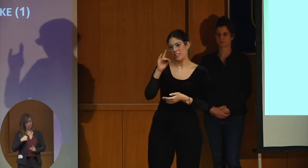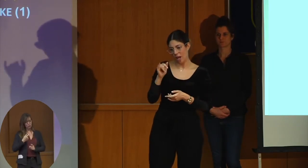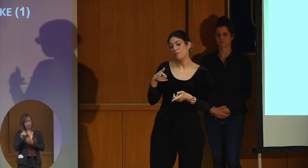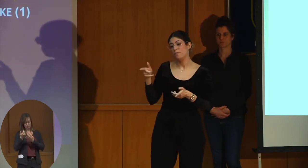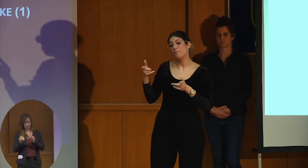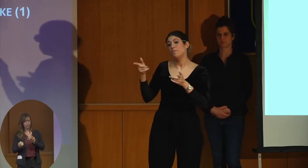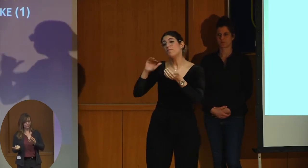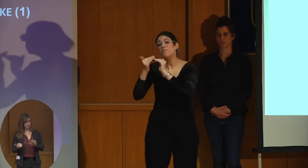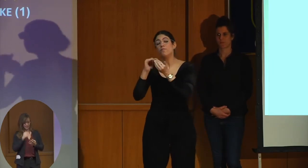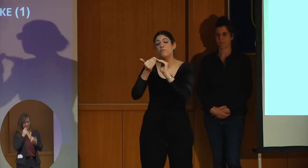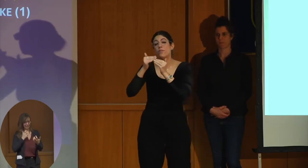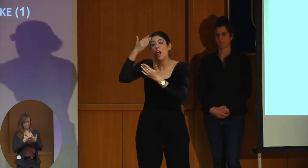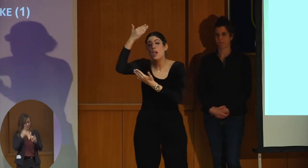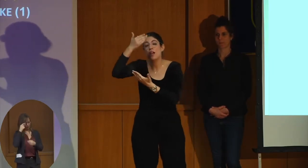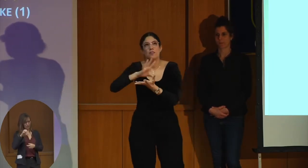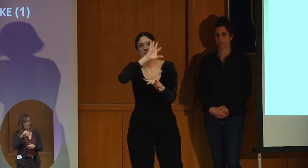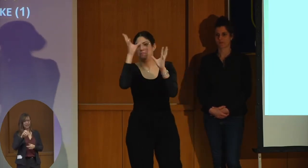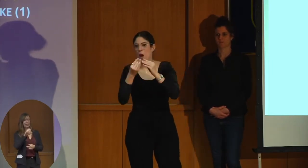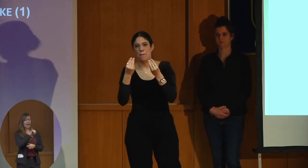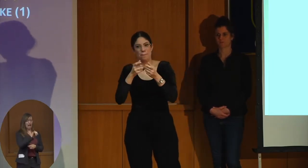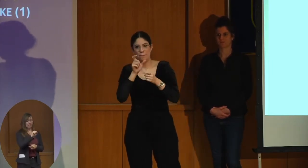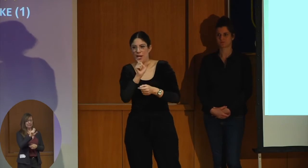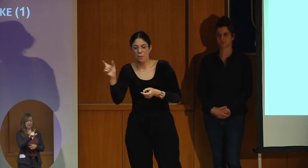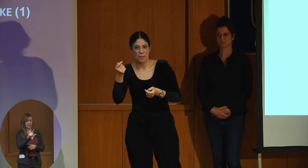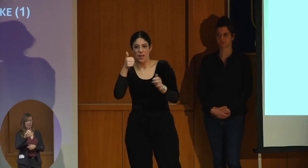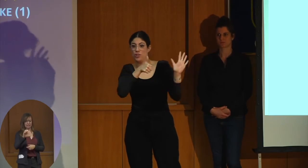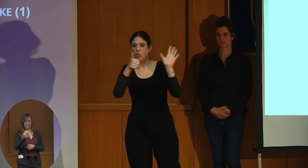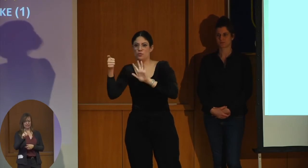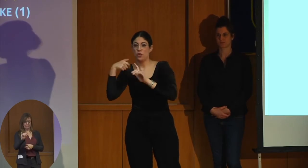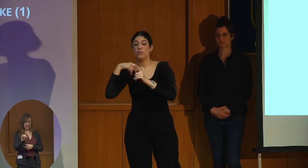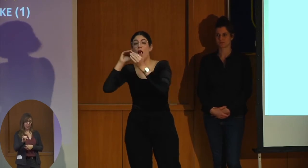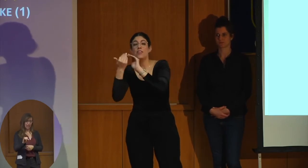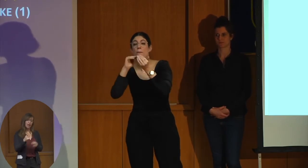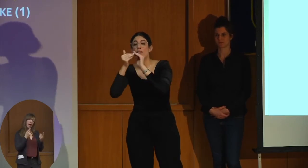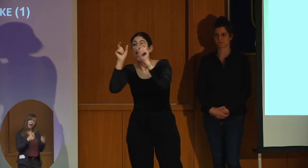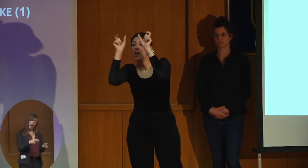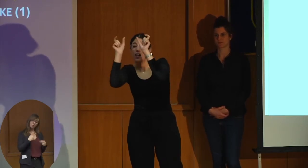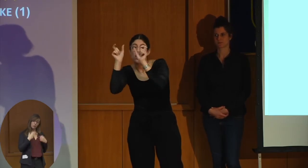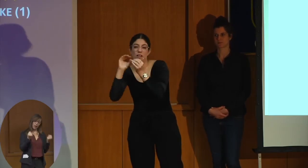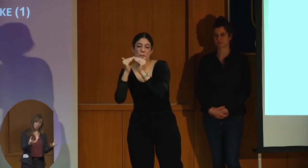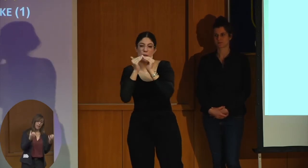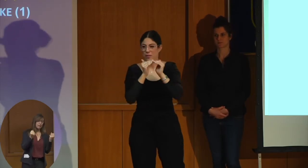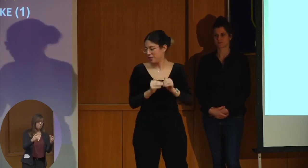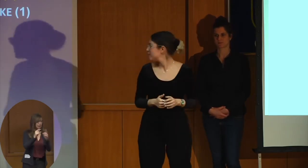suitable for the CDI, for the ISL CDI. We ended up with many, many words, nearly 600 words.